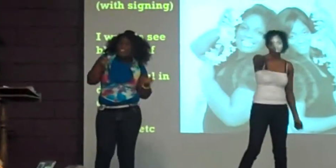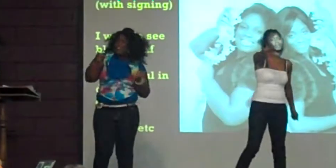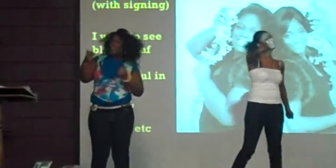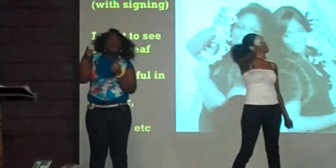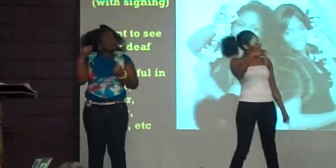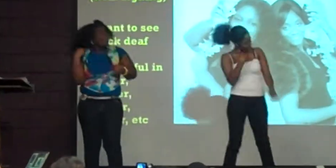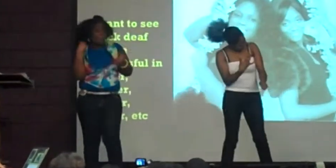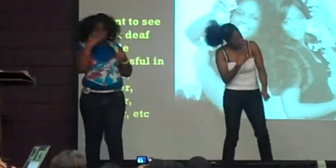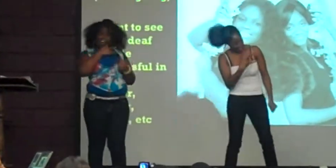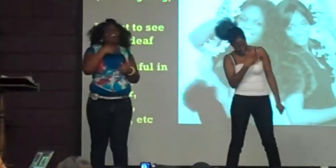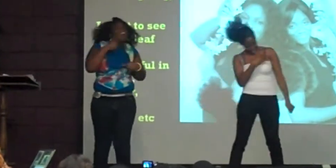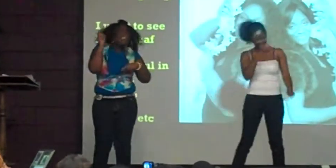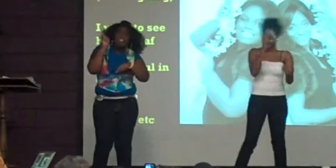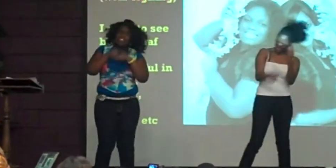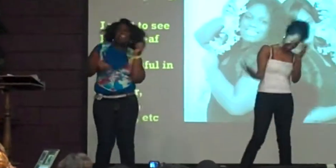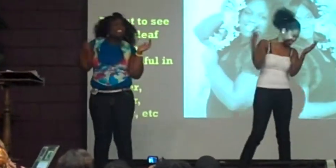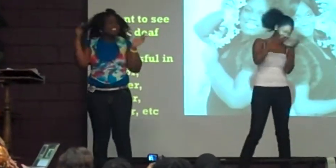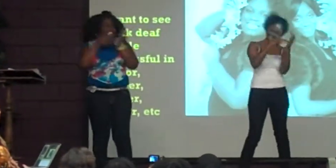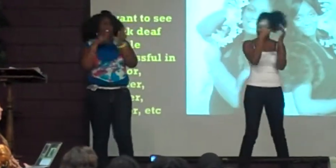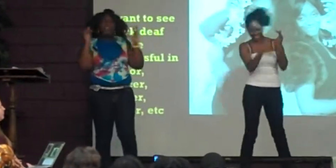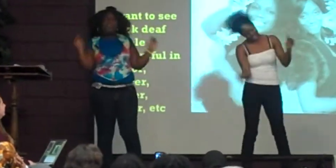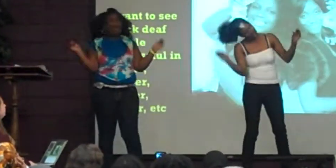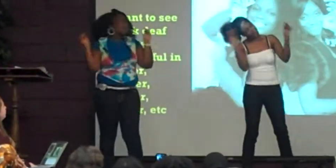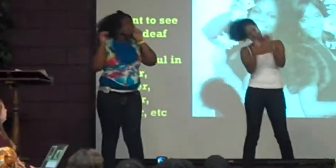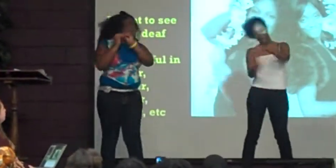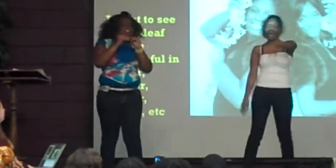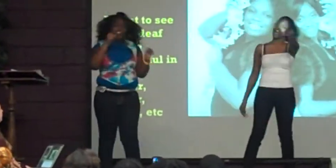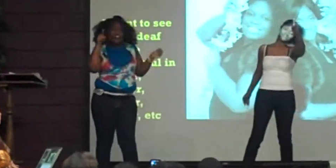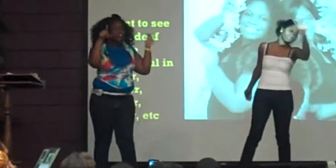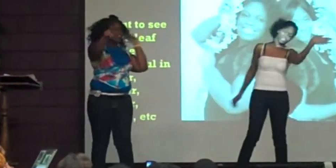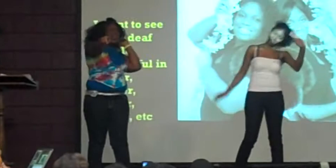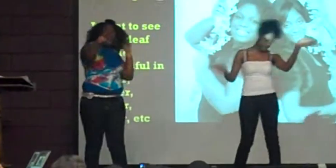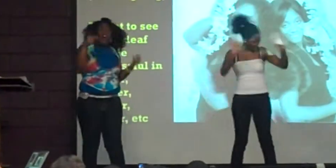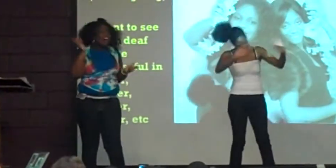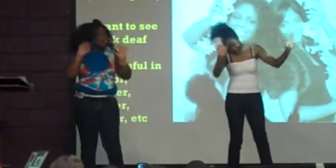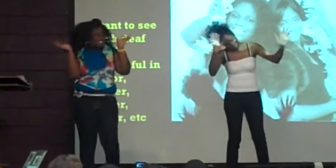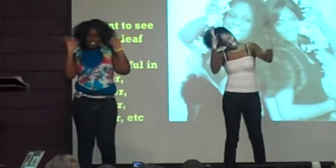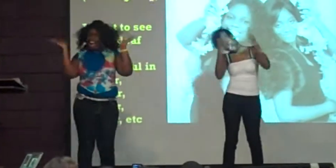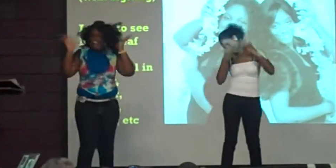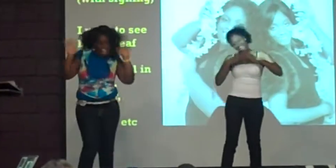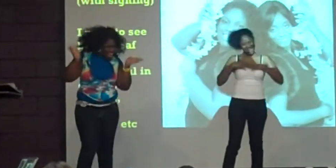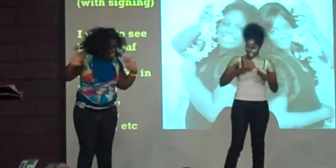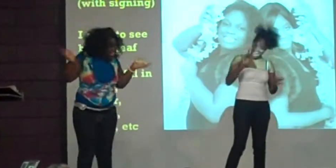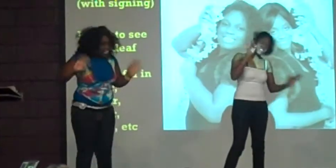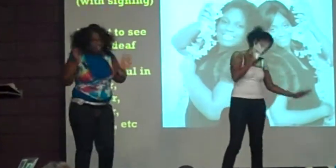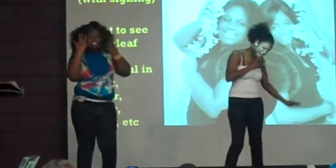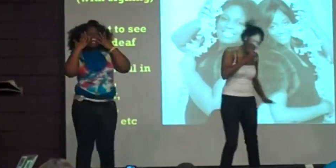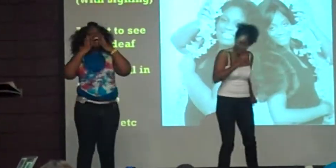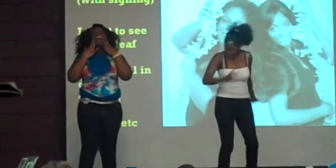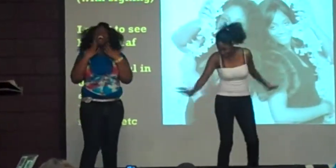you, my heart didn't make no more of you I'm sad and lonely